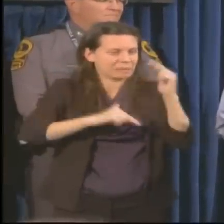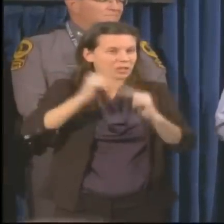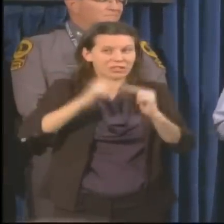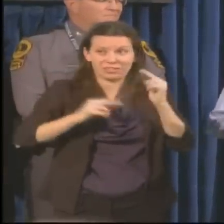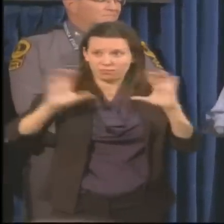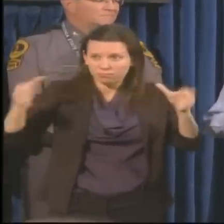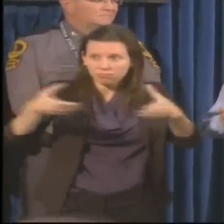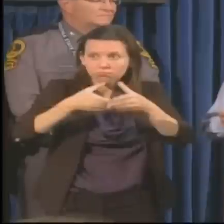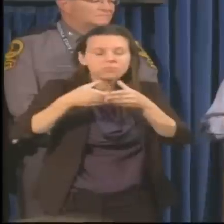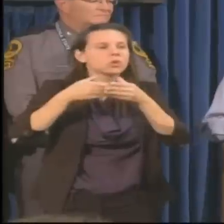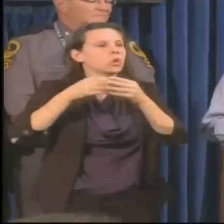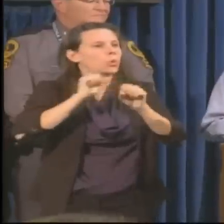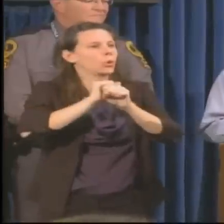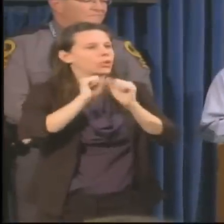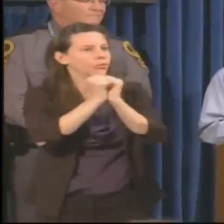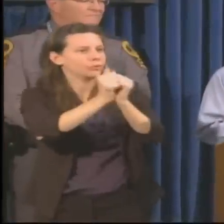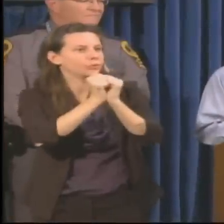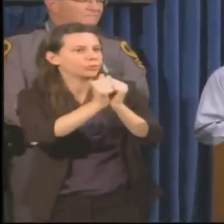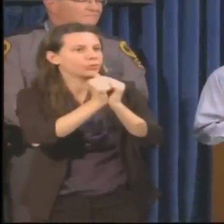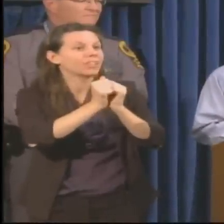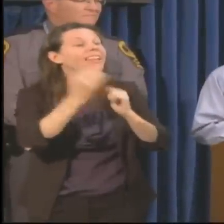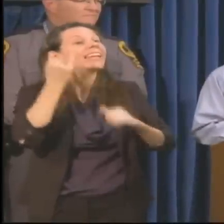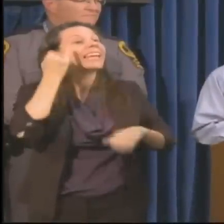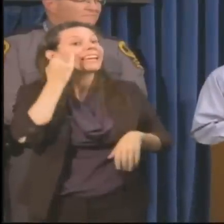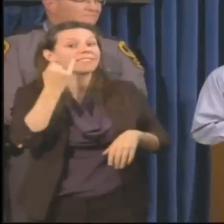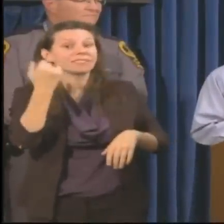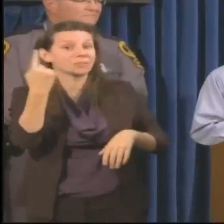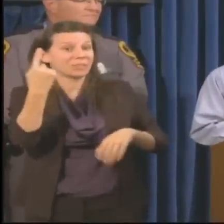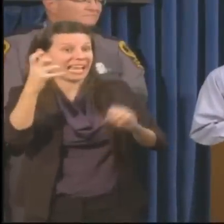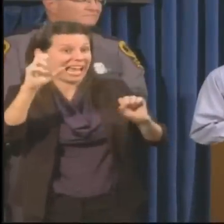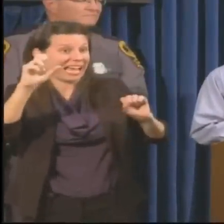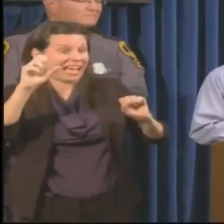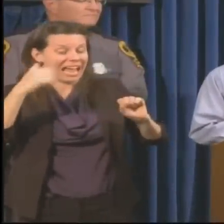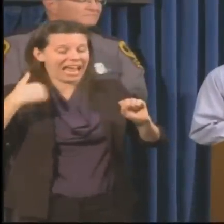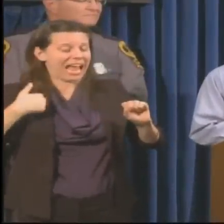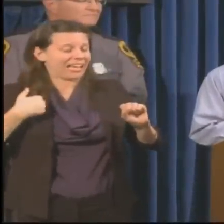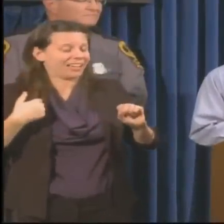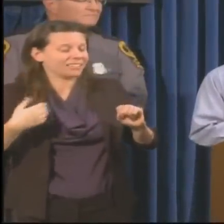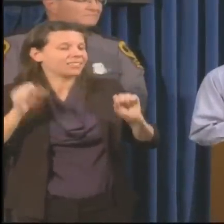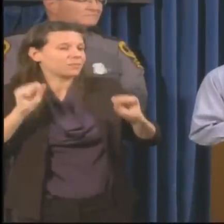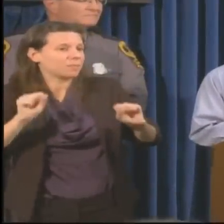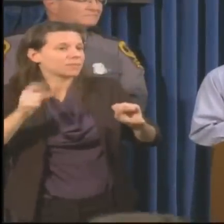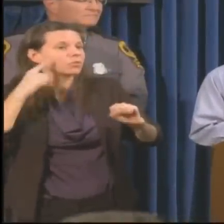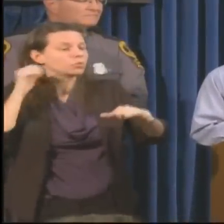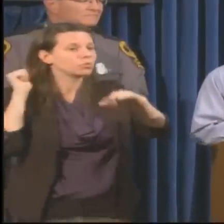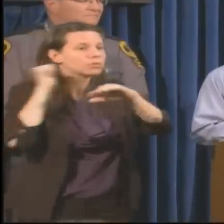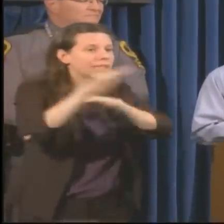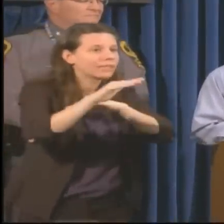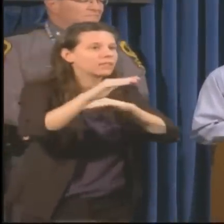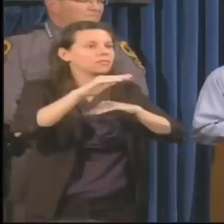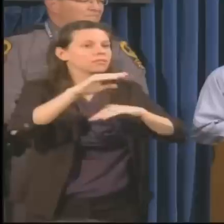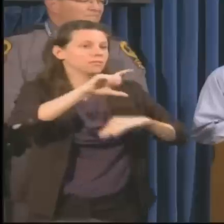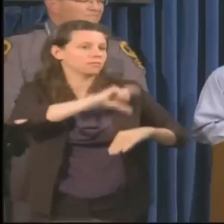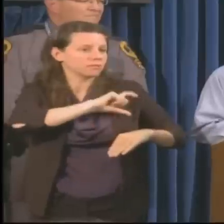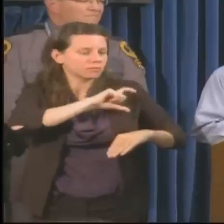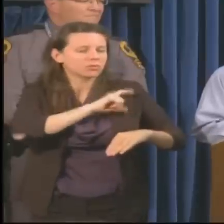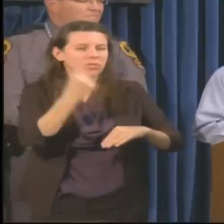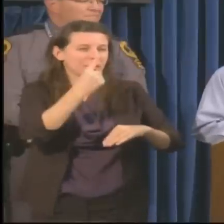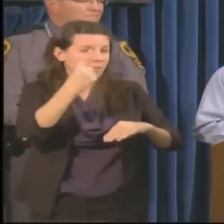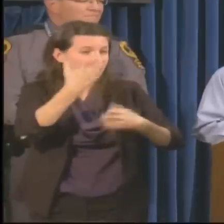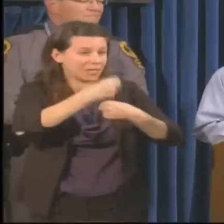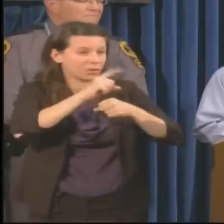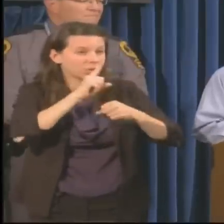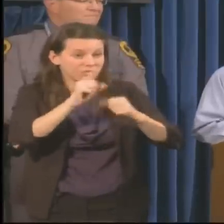agencies and those partners who have field deployable resources are in place. They've gone ahead of the bridge closings, the places where we could